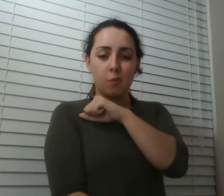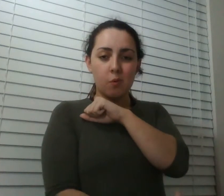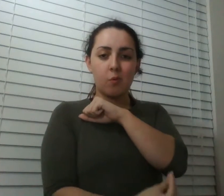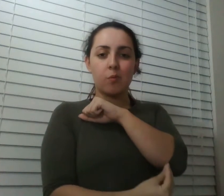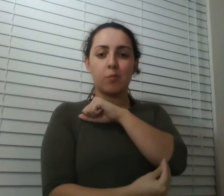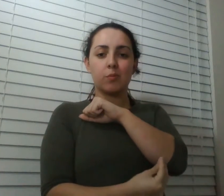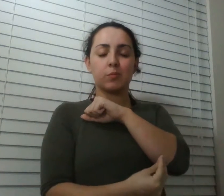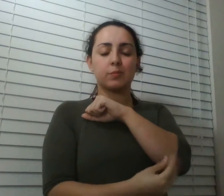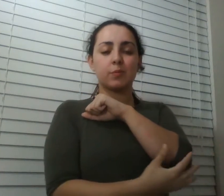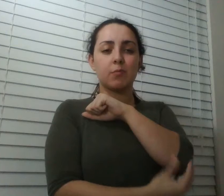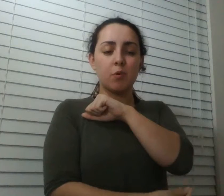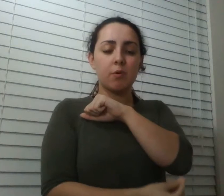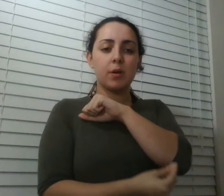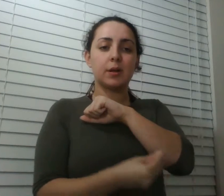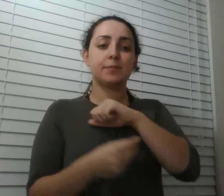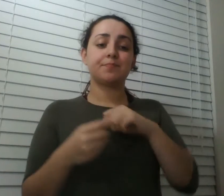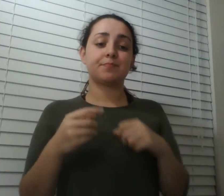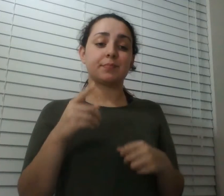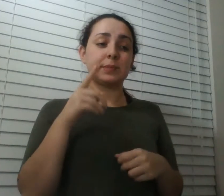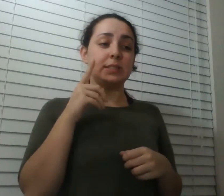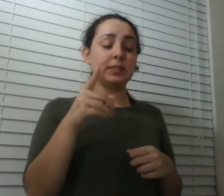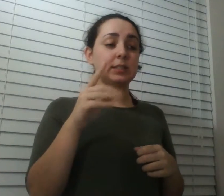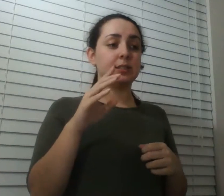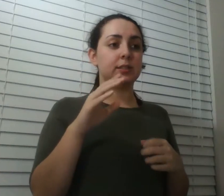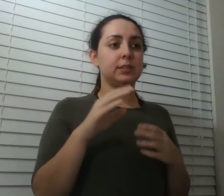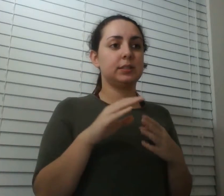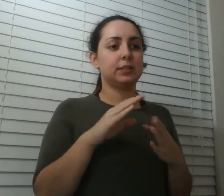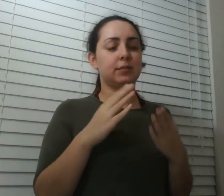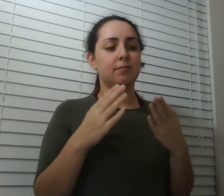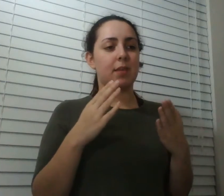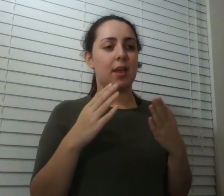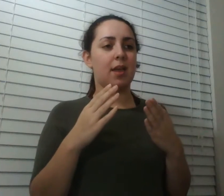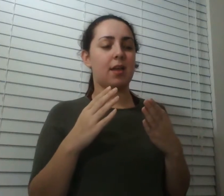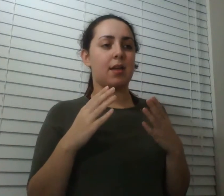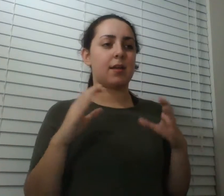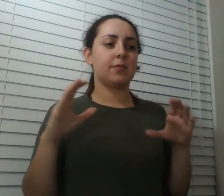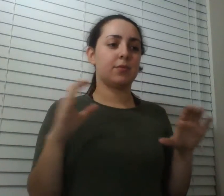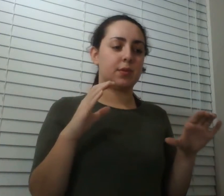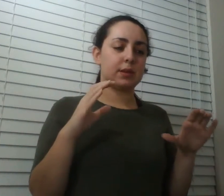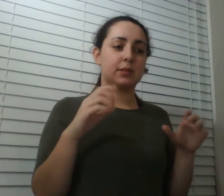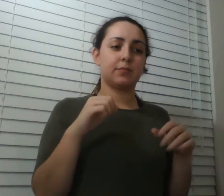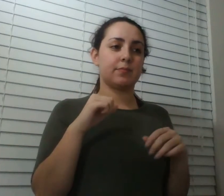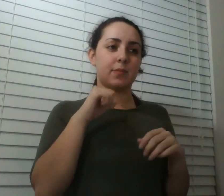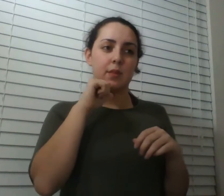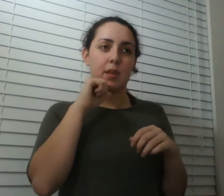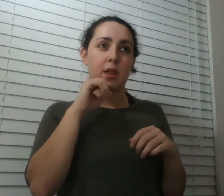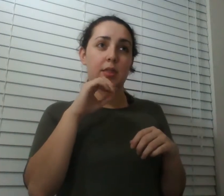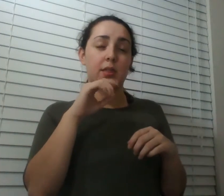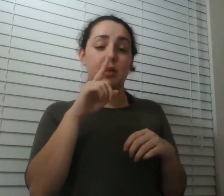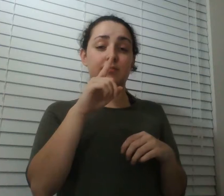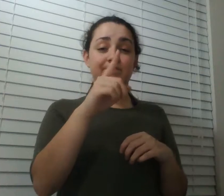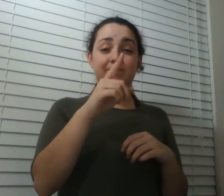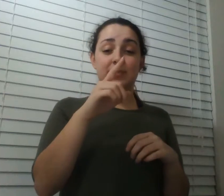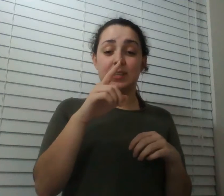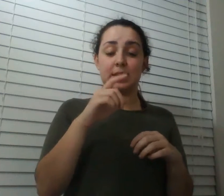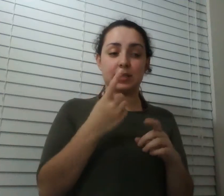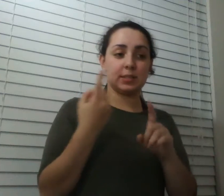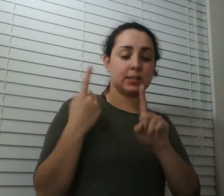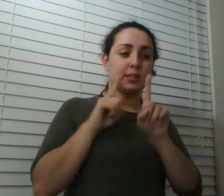having his own instinctual reaction stepped between them so don't hurt her you can have the purse i can picture him doing this